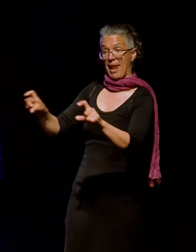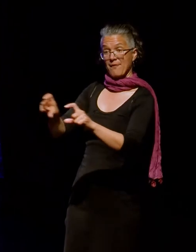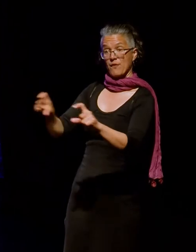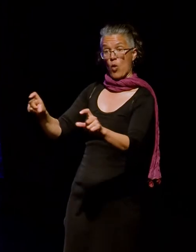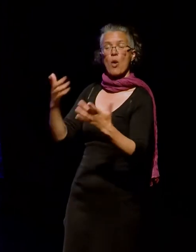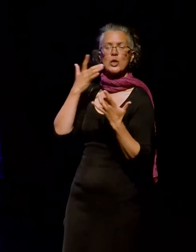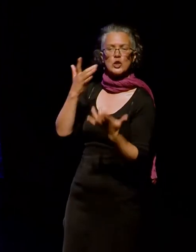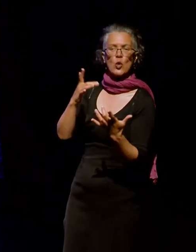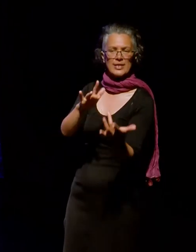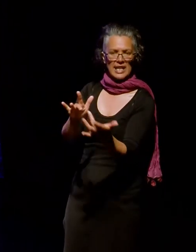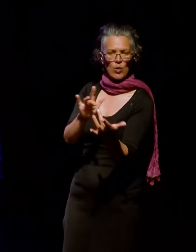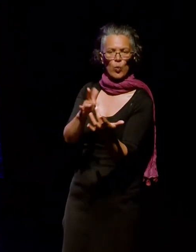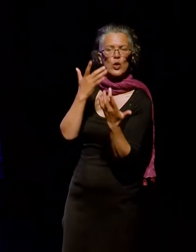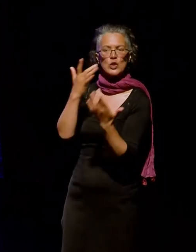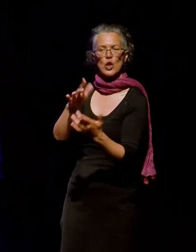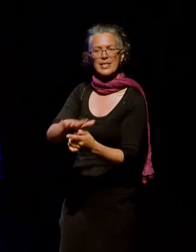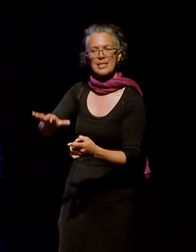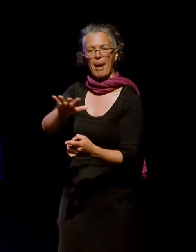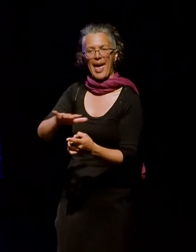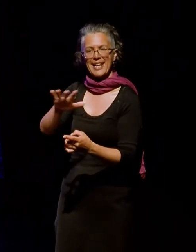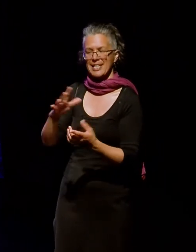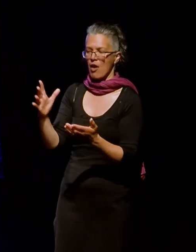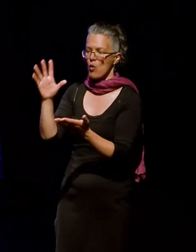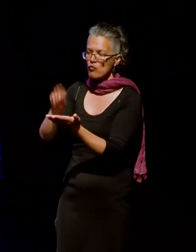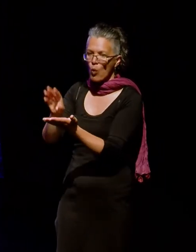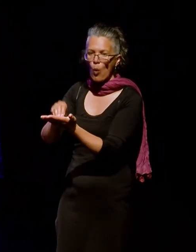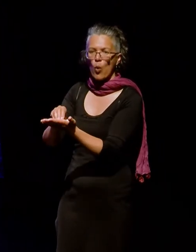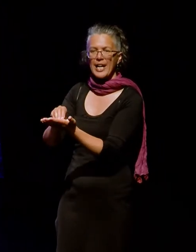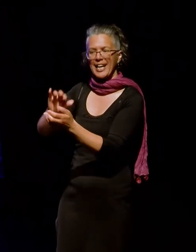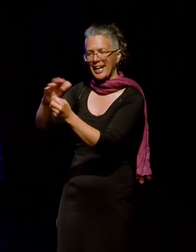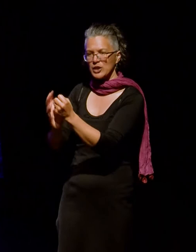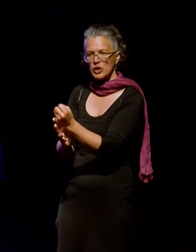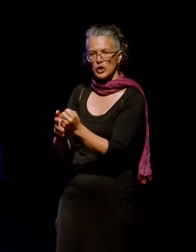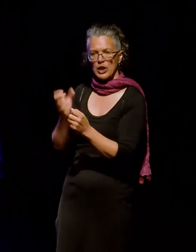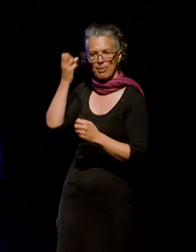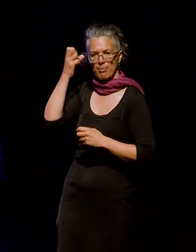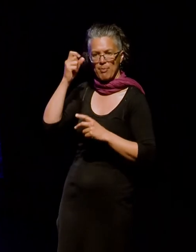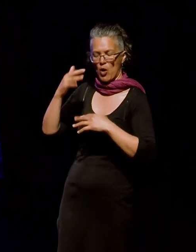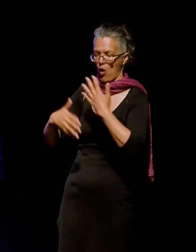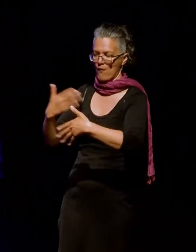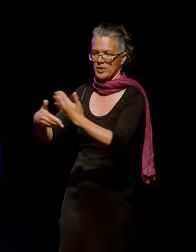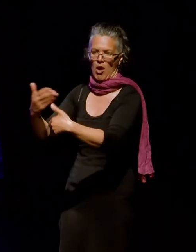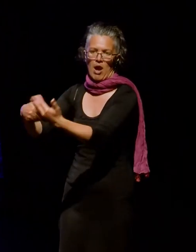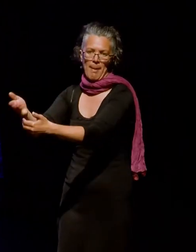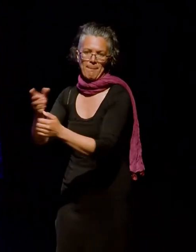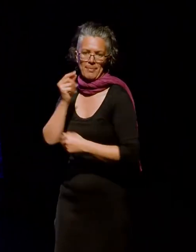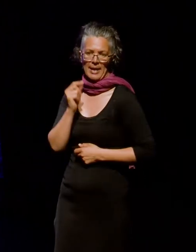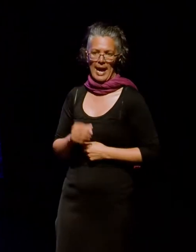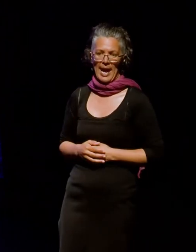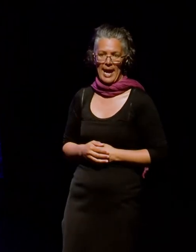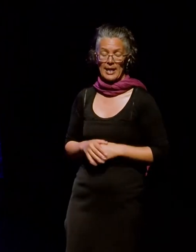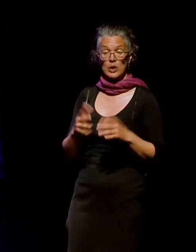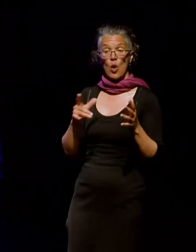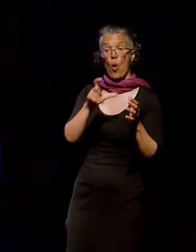network and space for recording and shaping memory over time through the tools available. What this means is that the technology